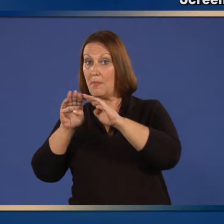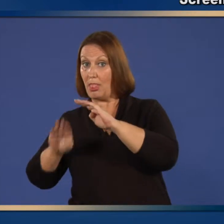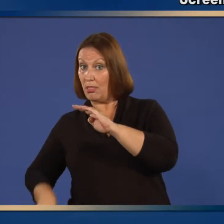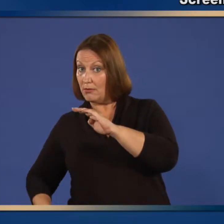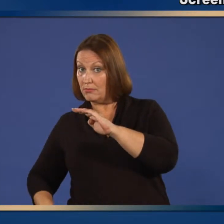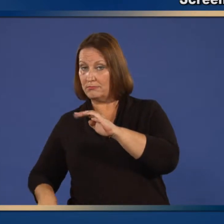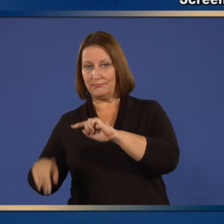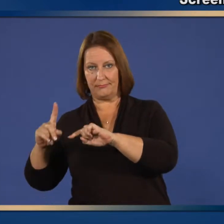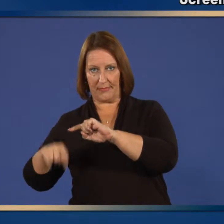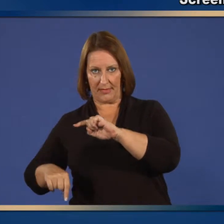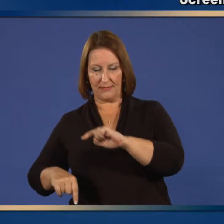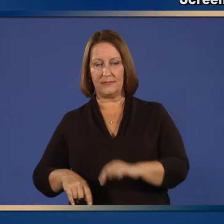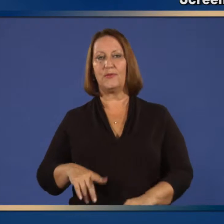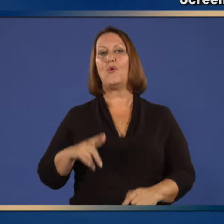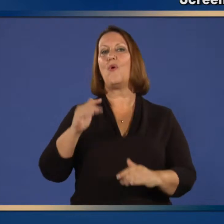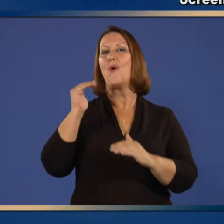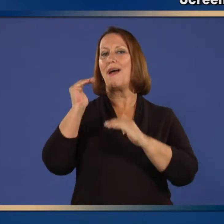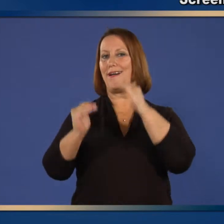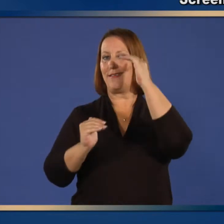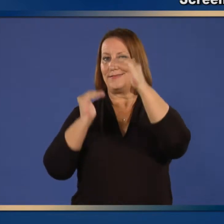than 9.